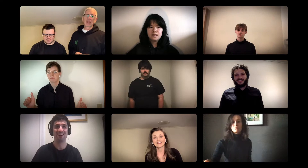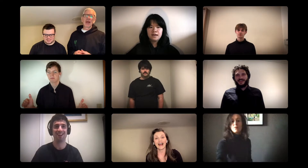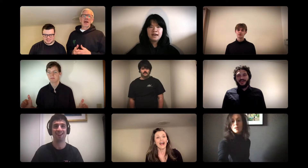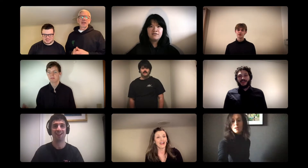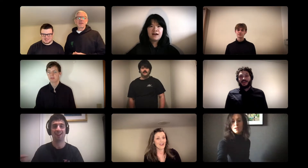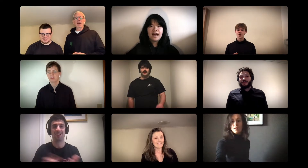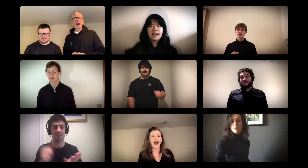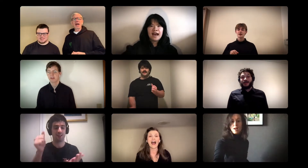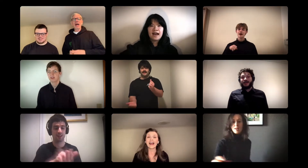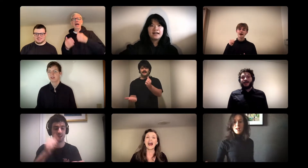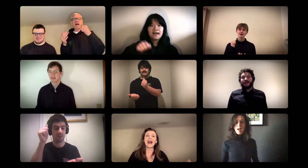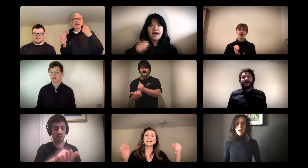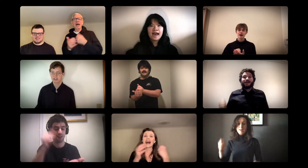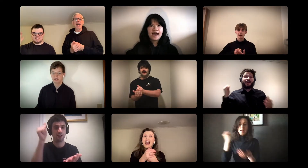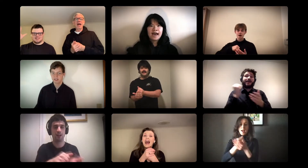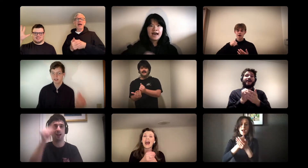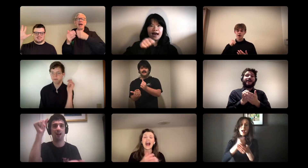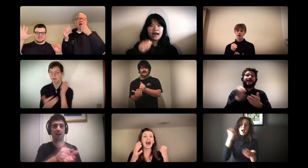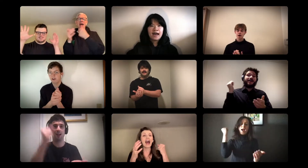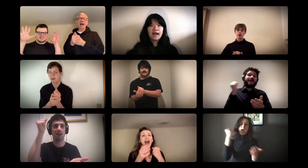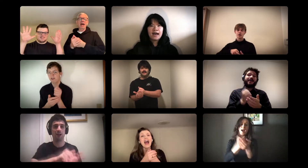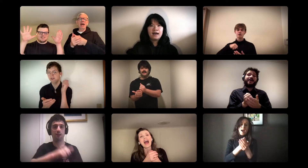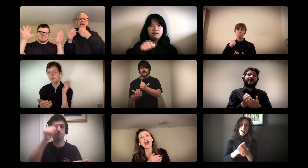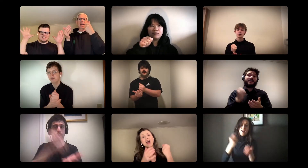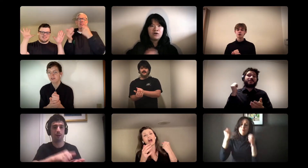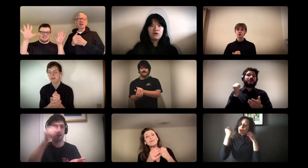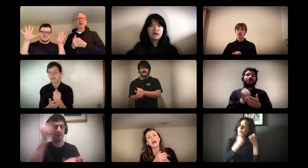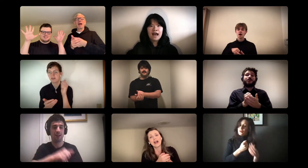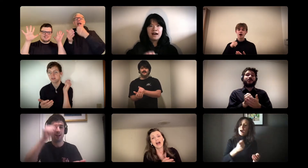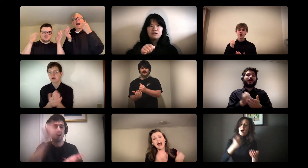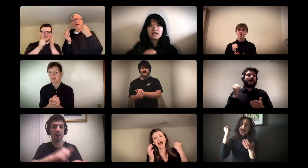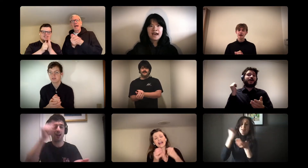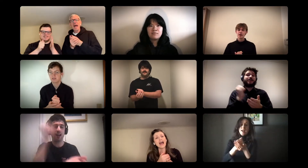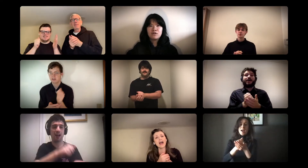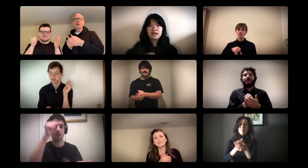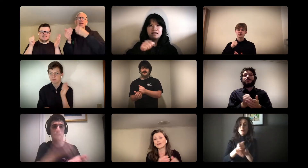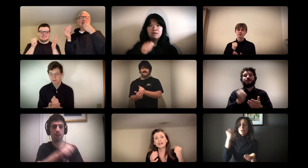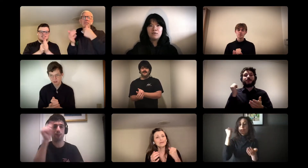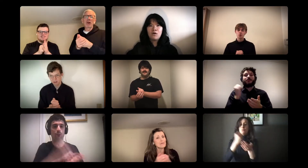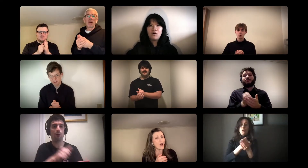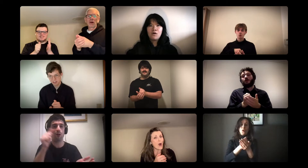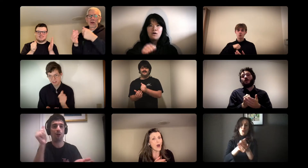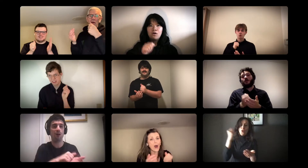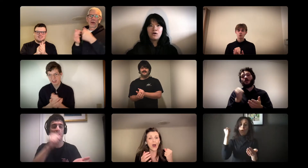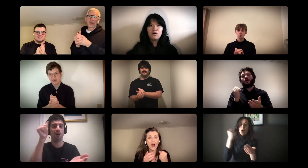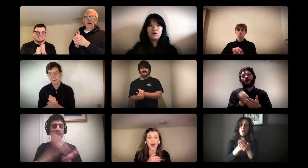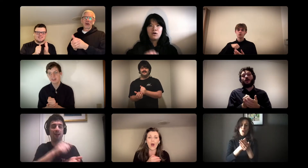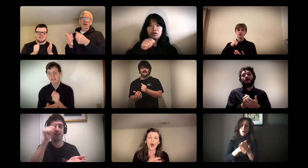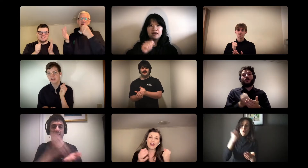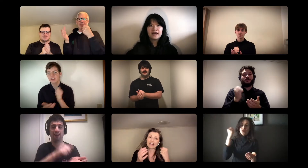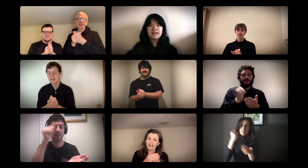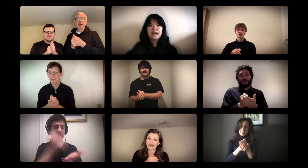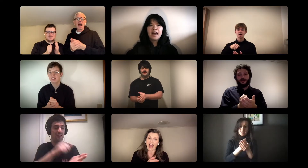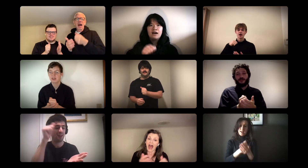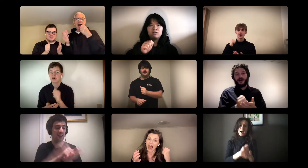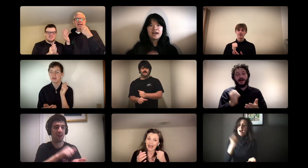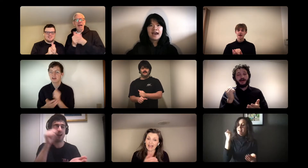If I had a hammer, if I had a hammer in the morning, I'd